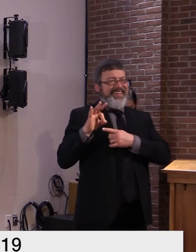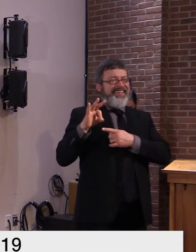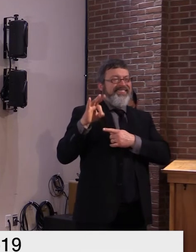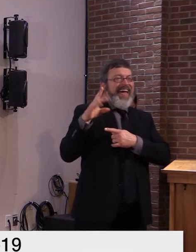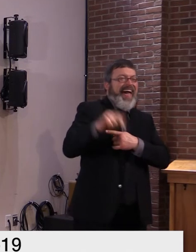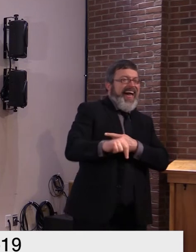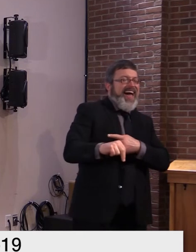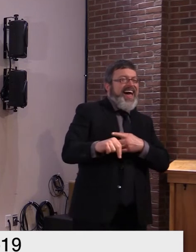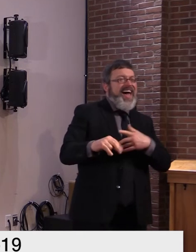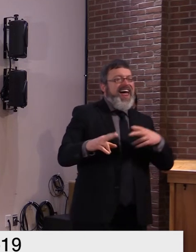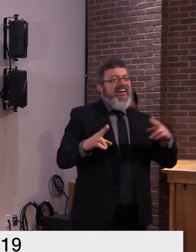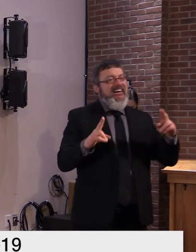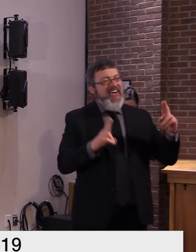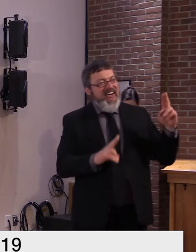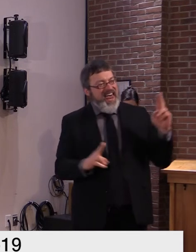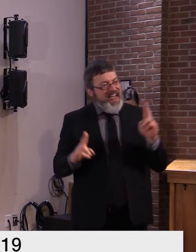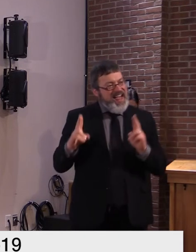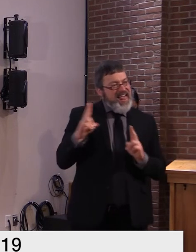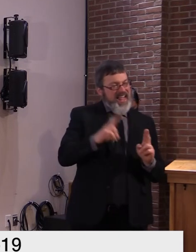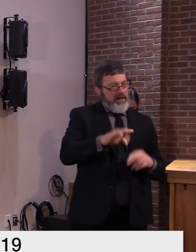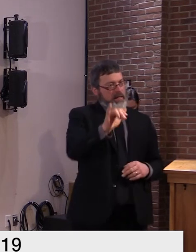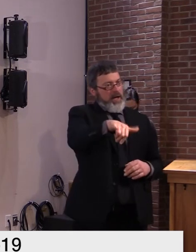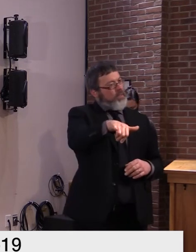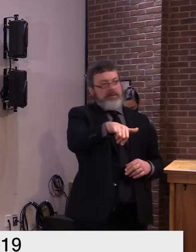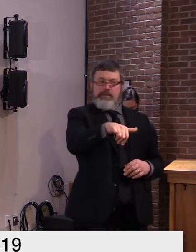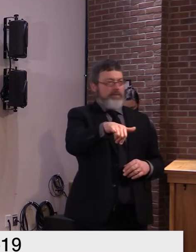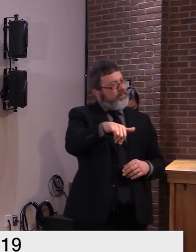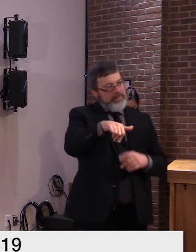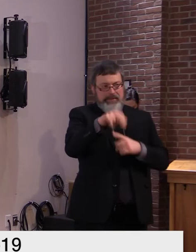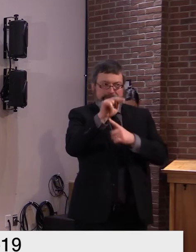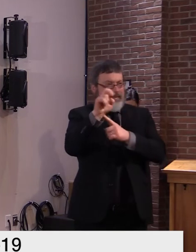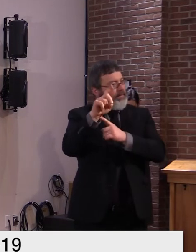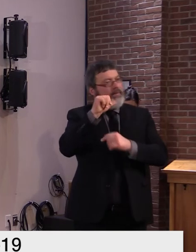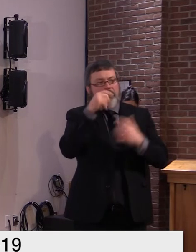oh all right we'll go to andrea at seven days